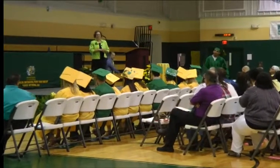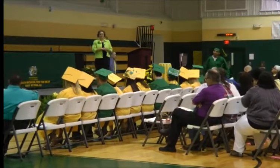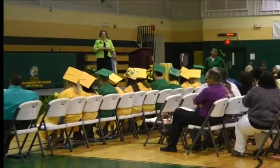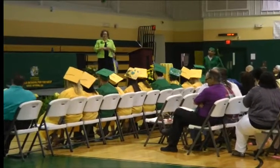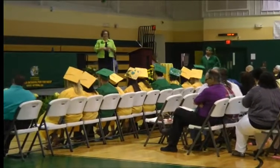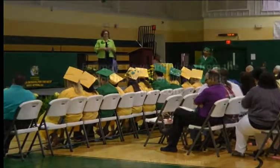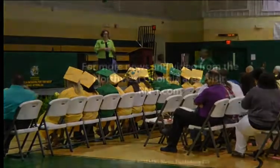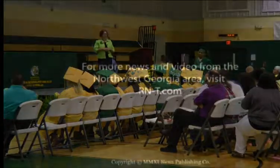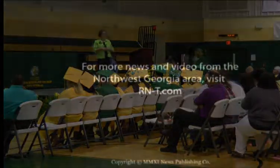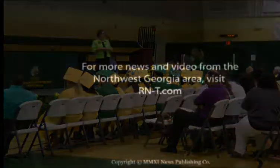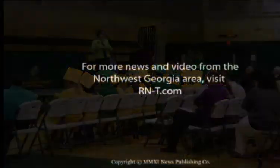much.